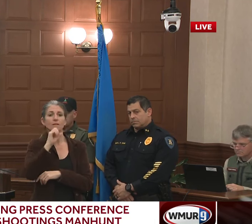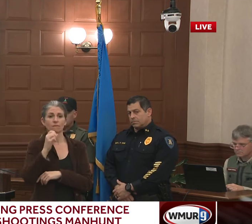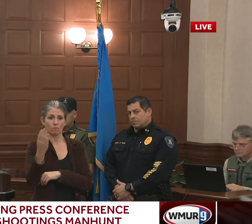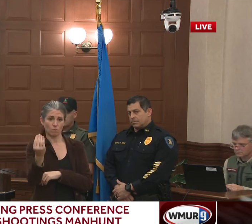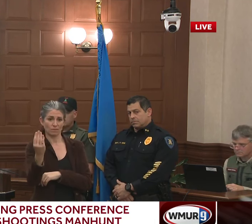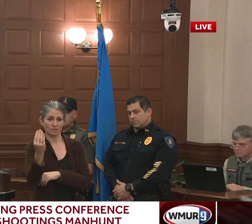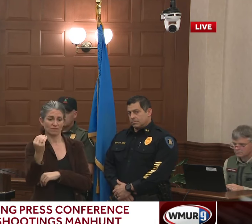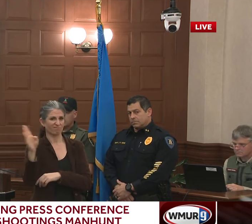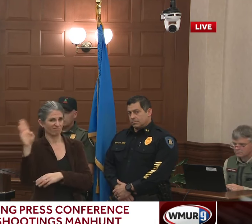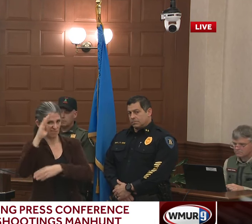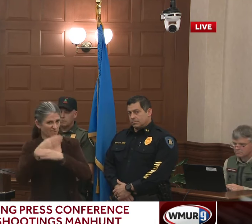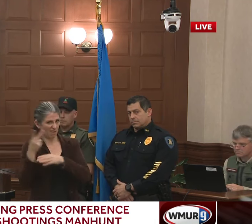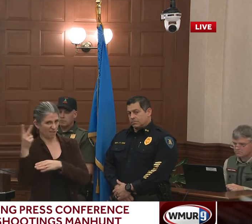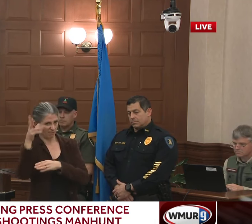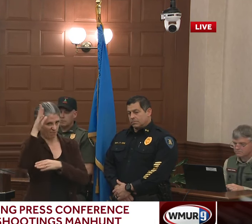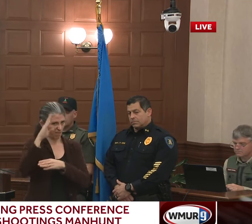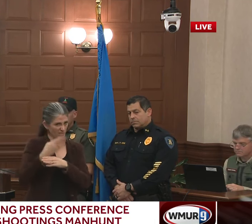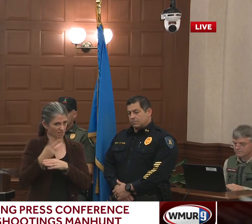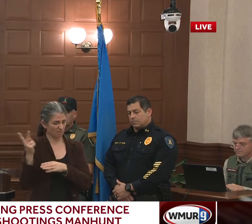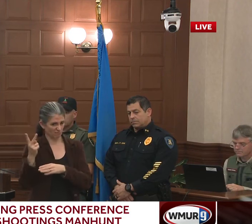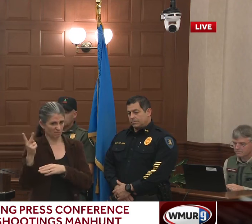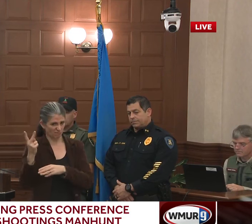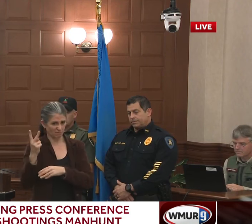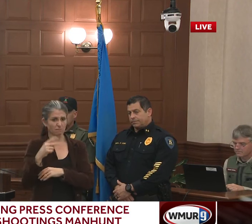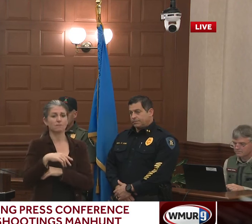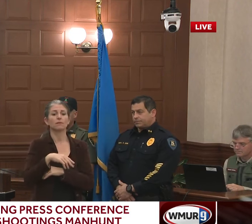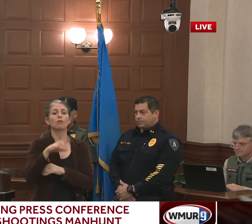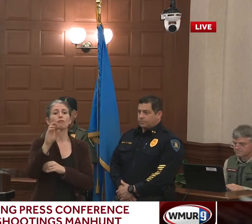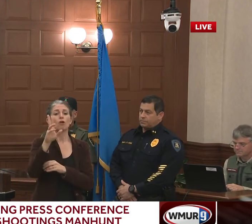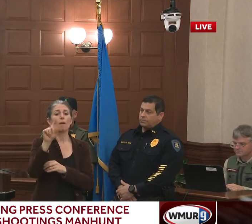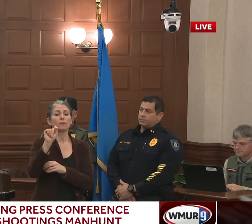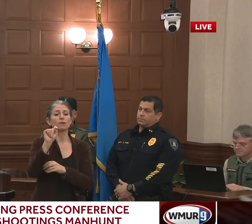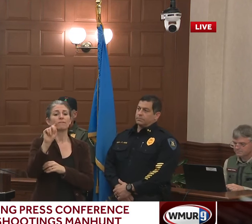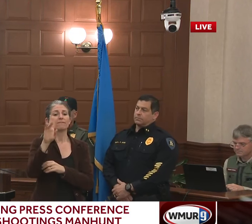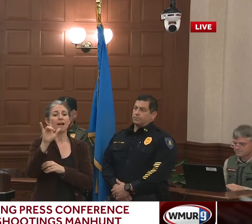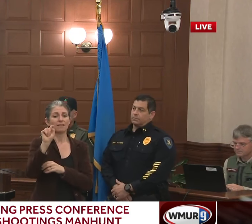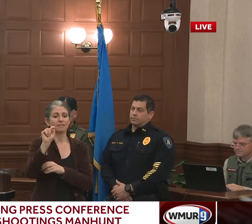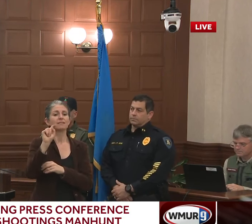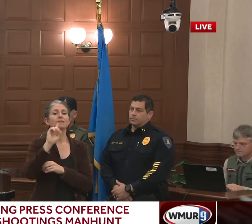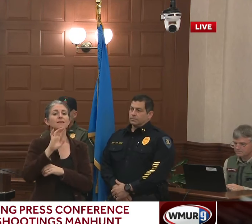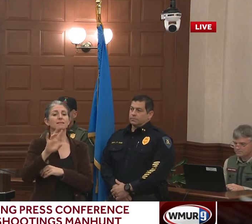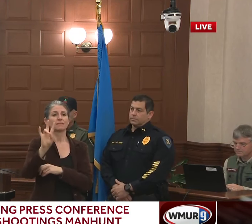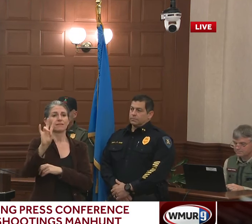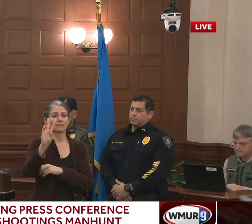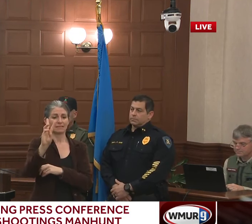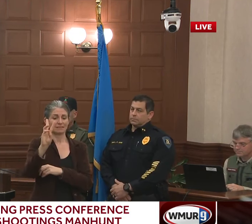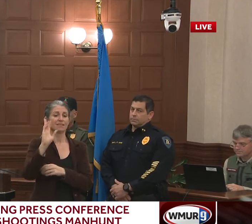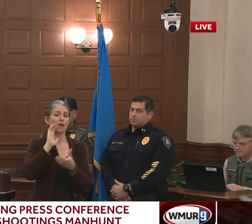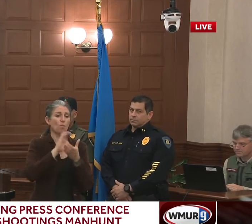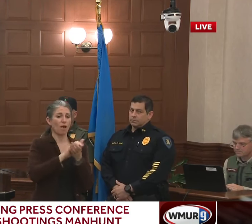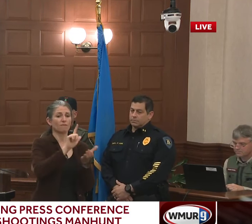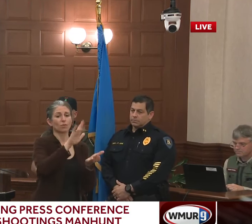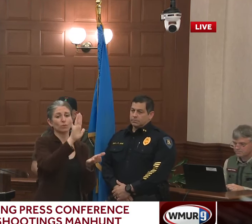Robert E. Violette, 76. And his wife, Lucille M. Violette, 73.